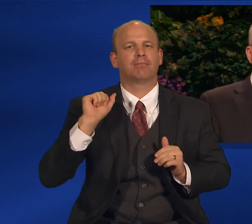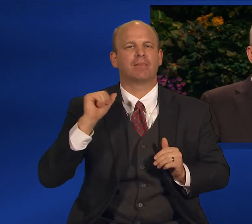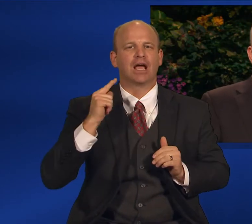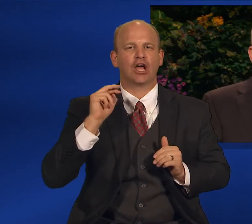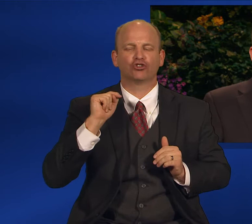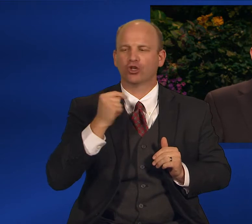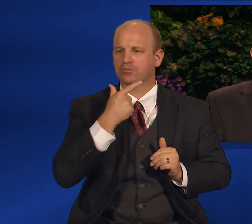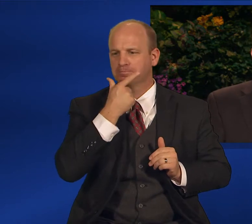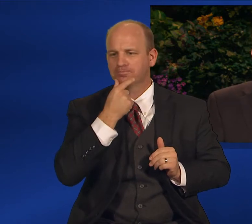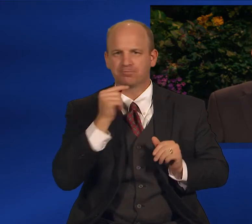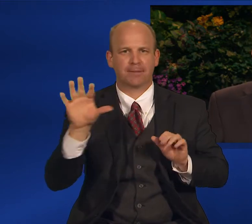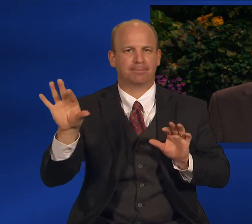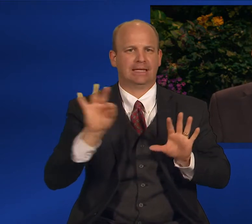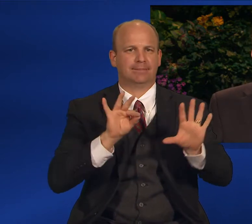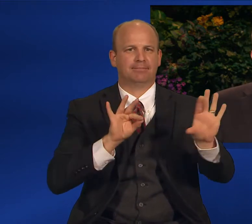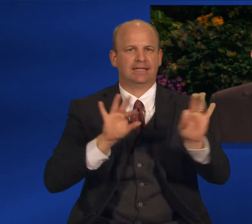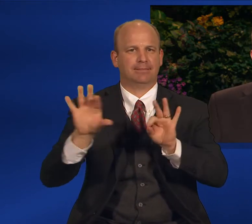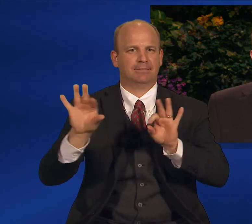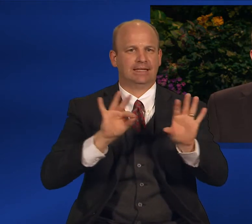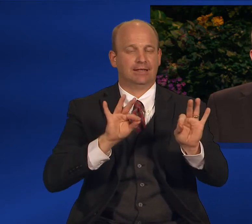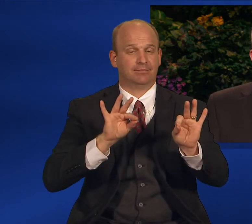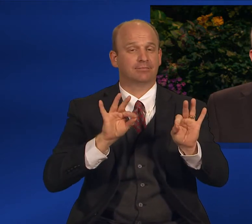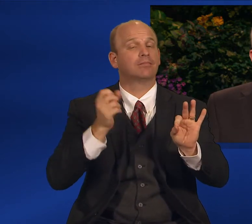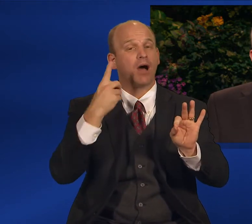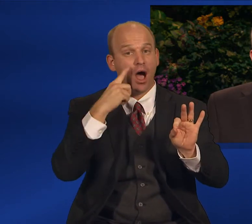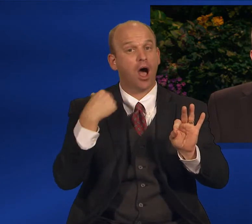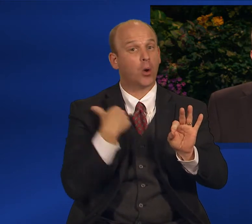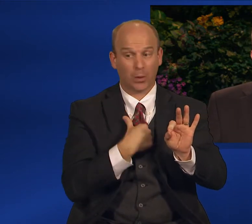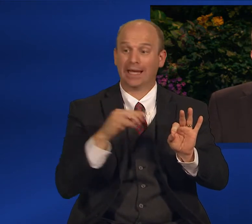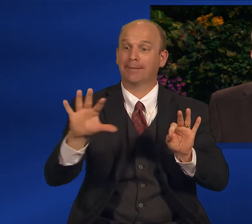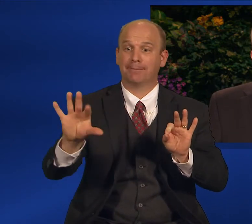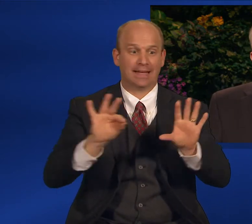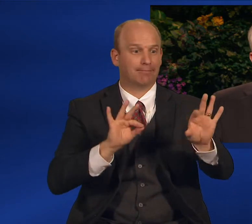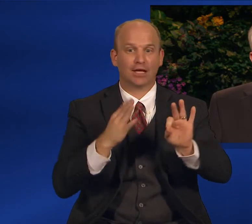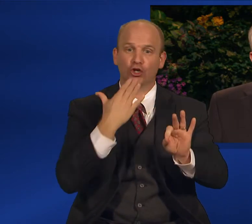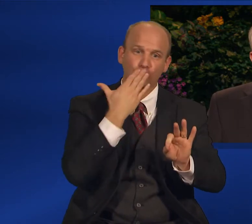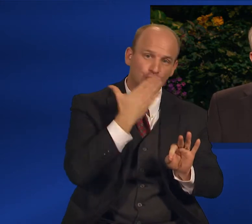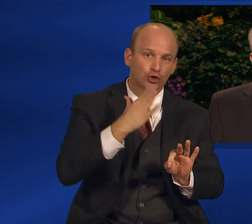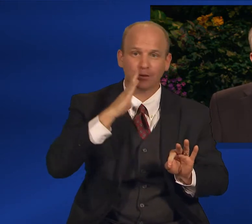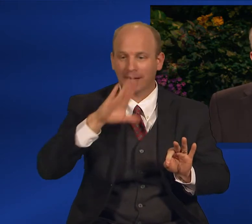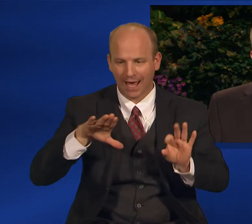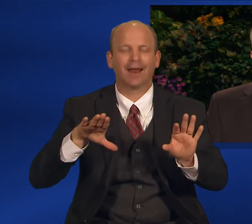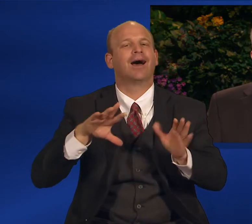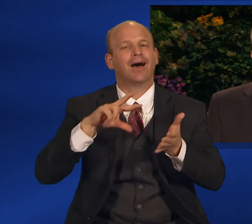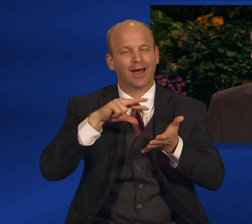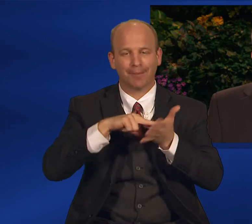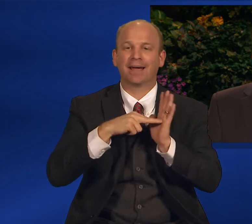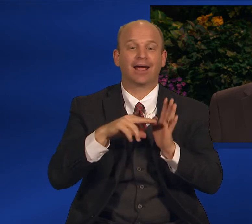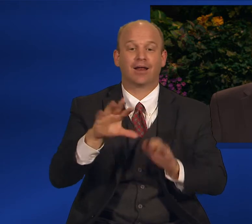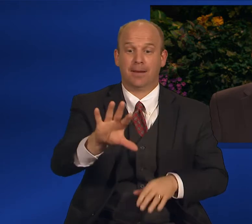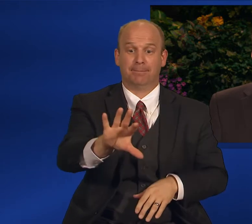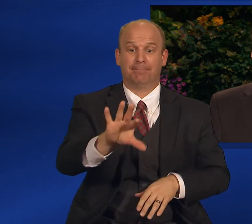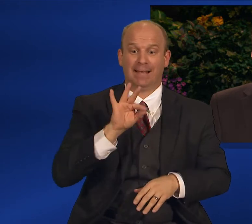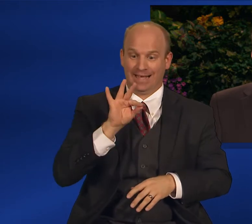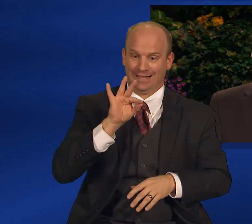Because we are accountable and we make the choices, the redemption from our own sins is